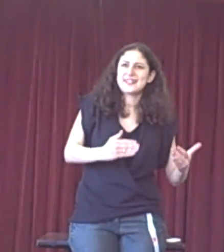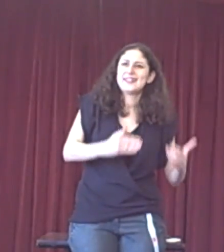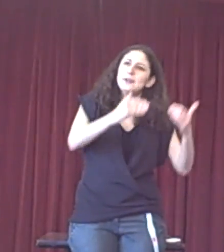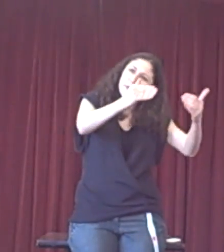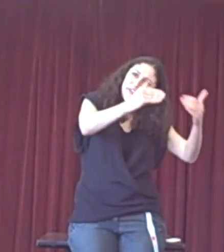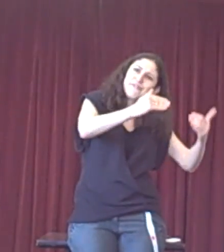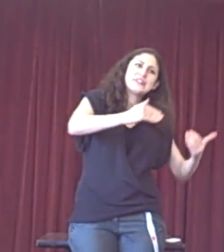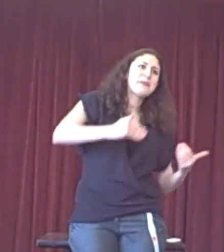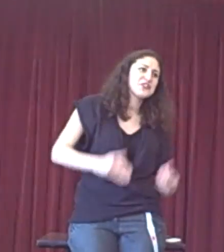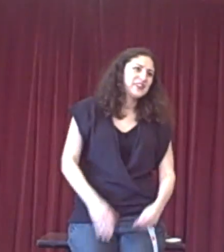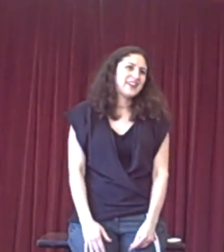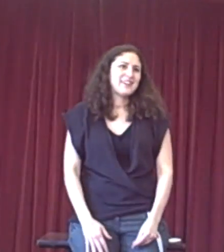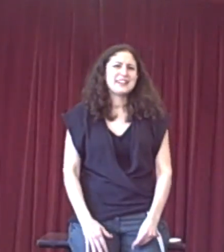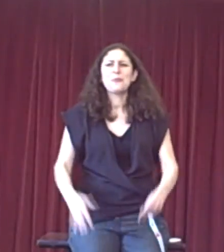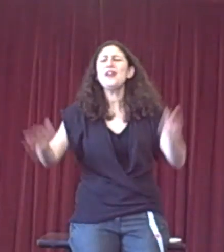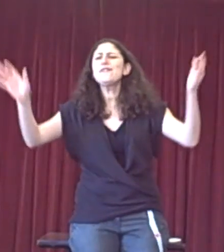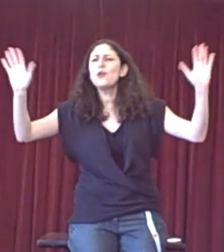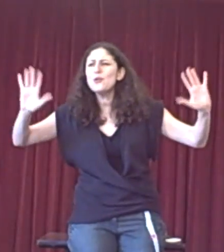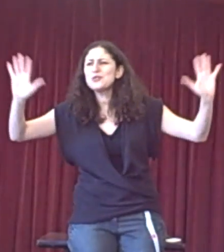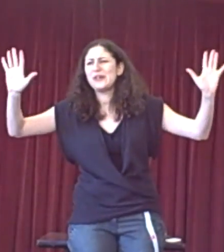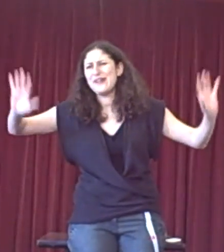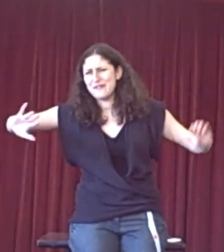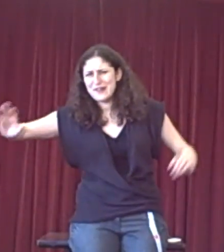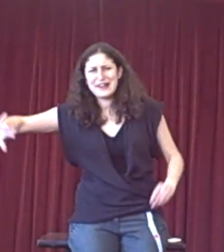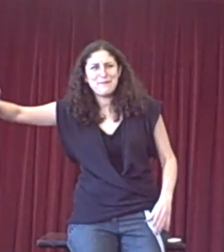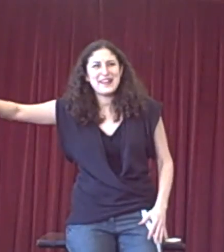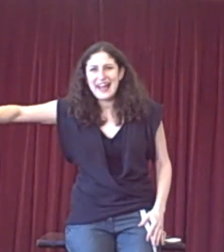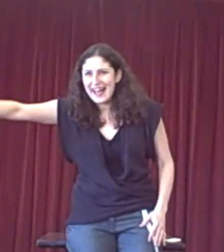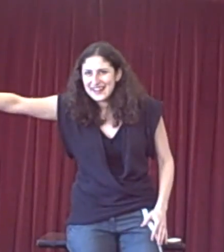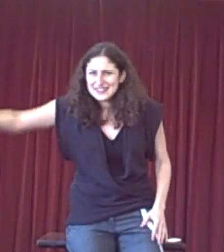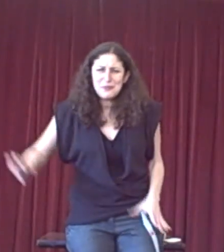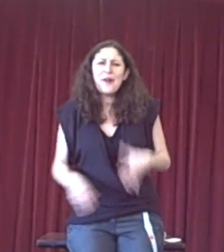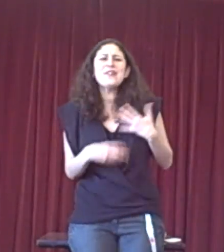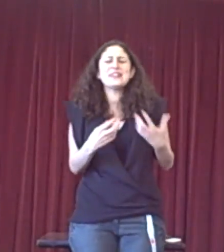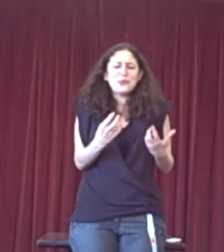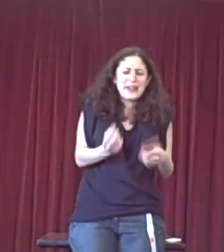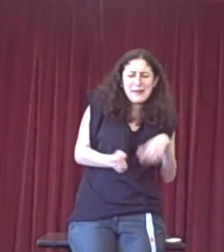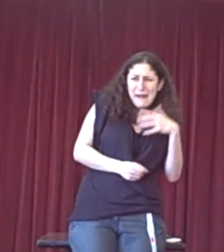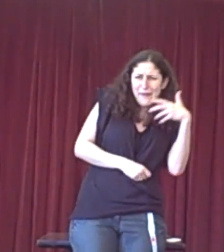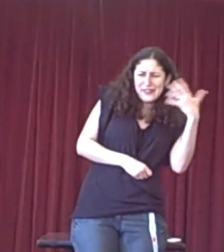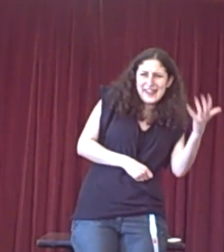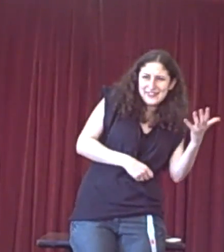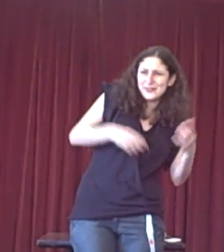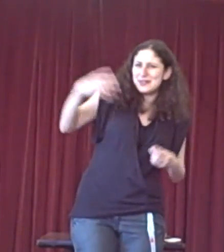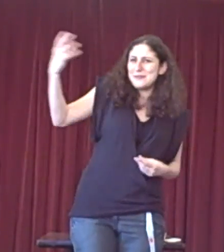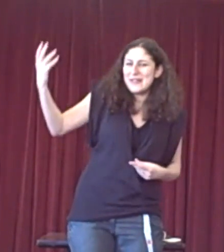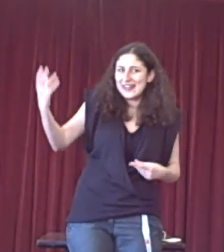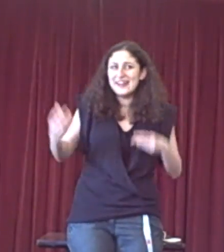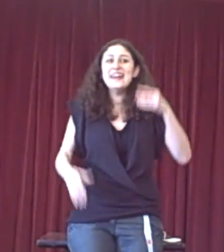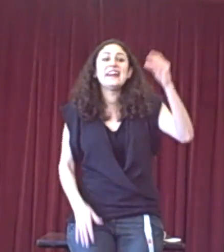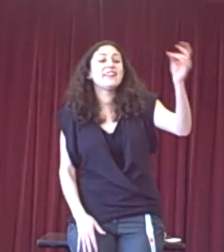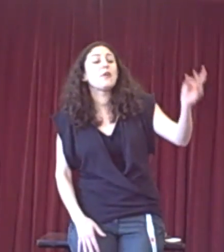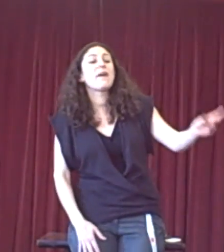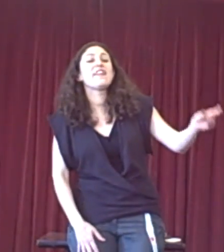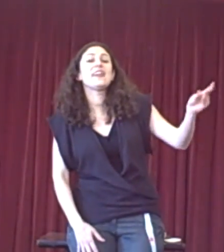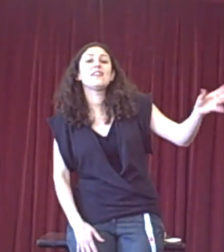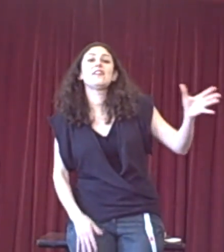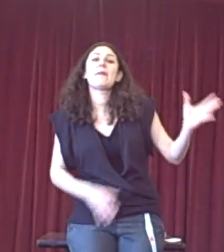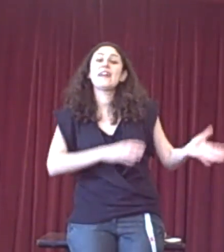with every speech that it goes down. Well, of course we don't really mean ends, we're only talking about this, what do you mean? Until by the end of the debate,